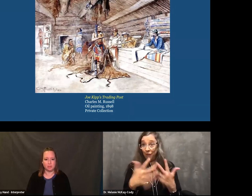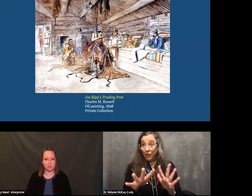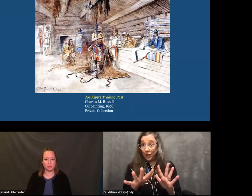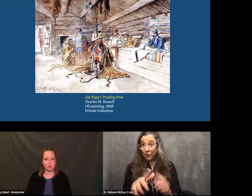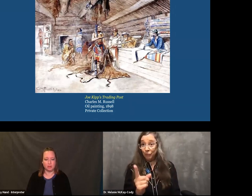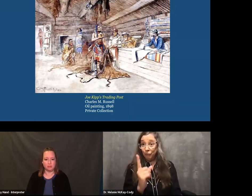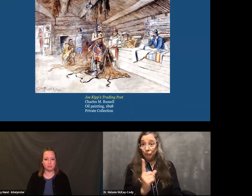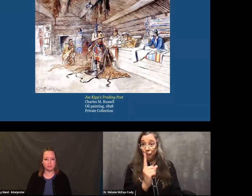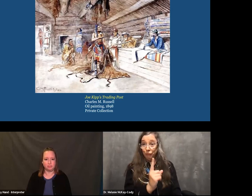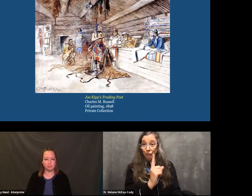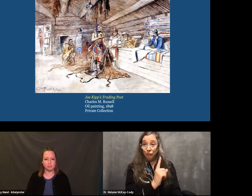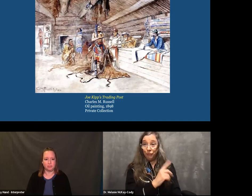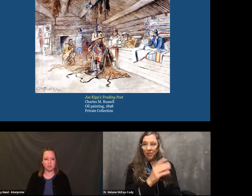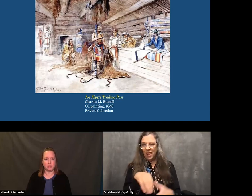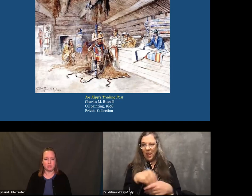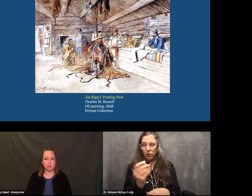It's good.